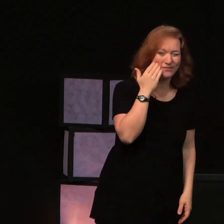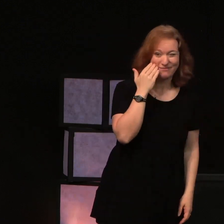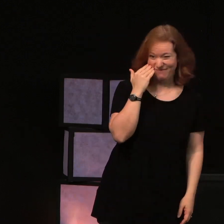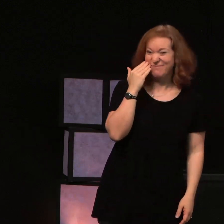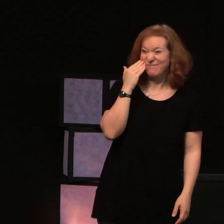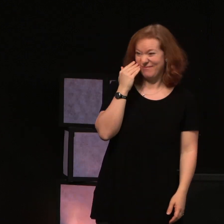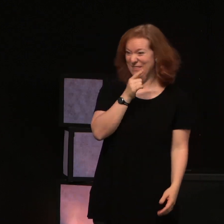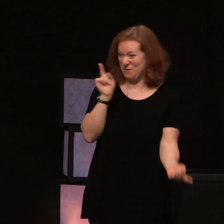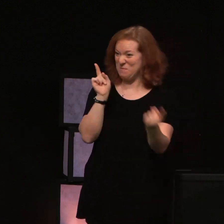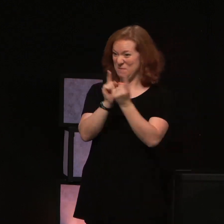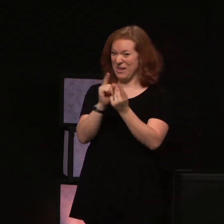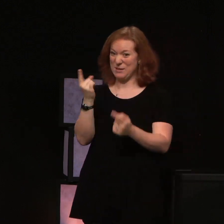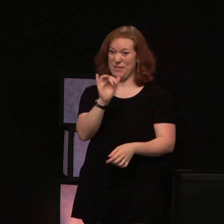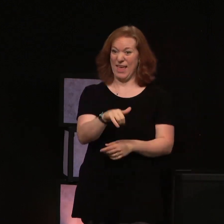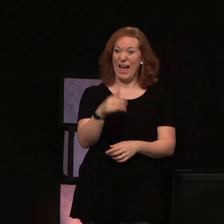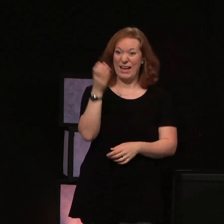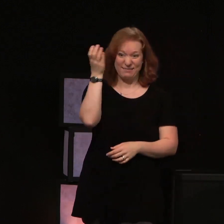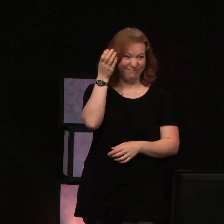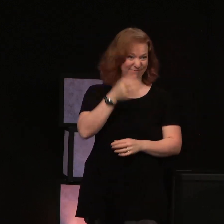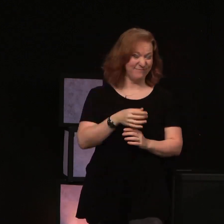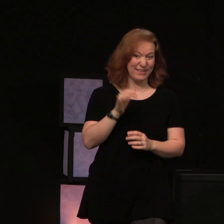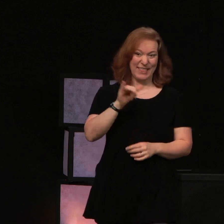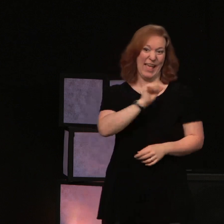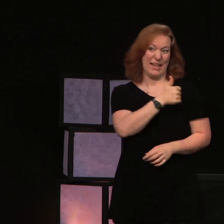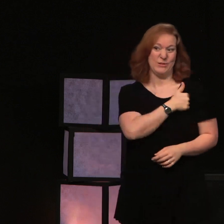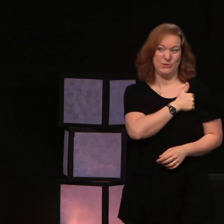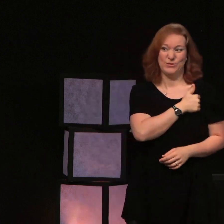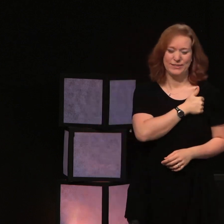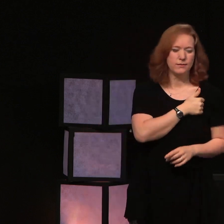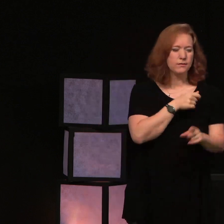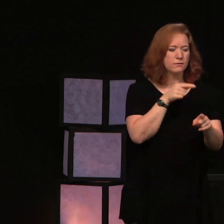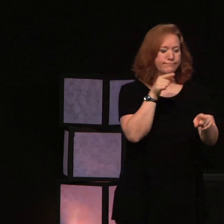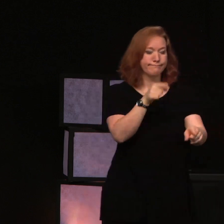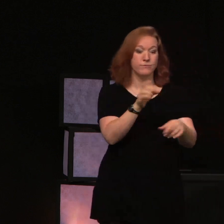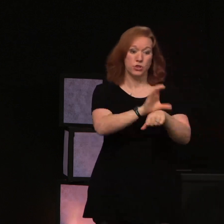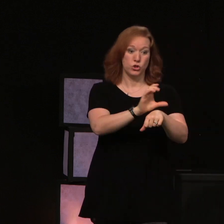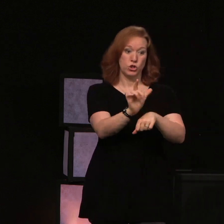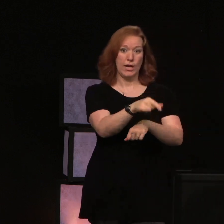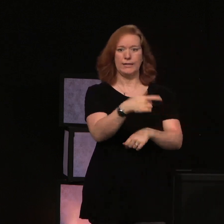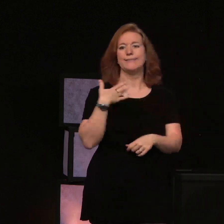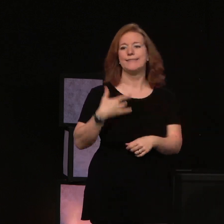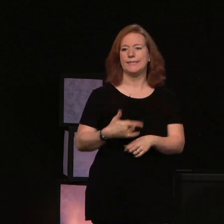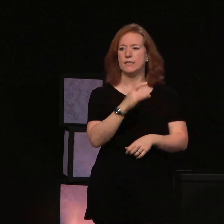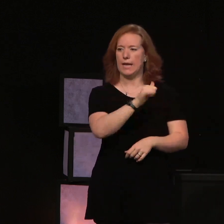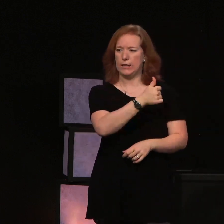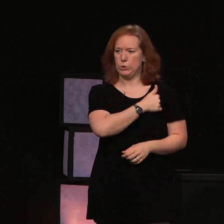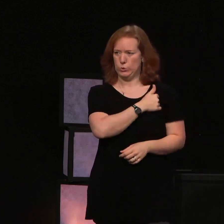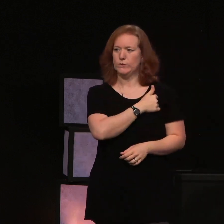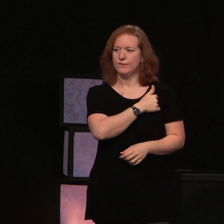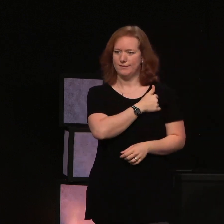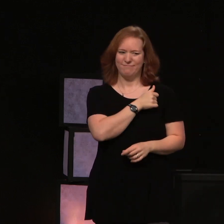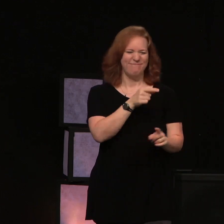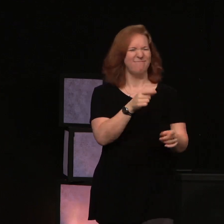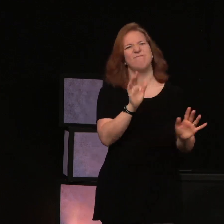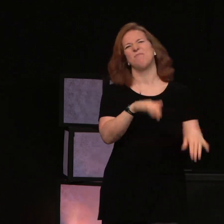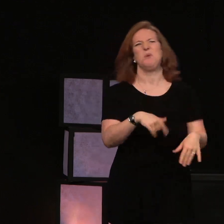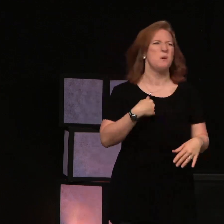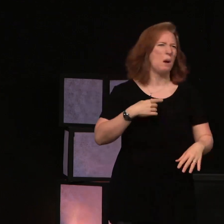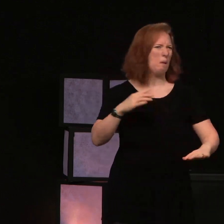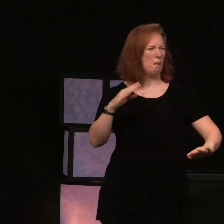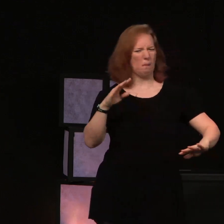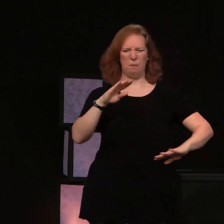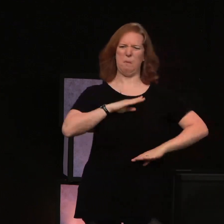This was, this was the attitude, the mindset of Church L. We have arrived.